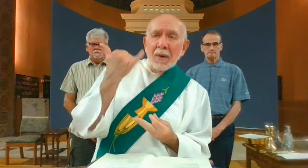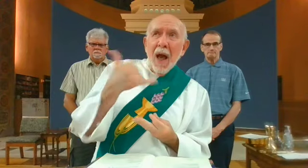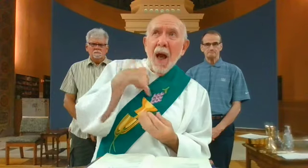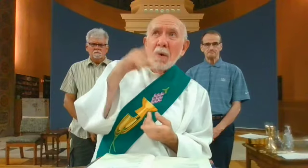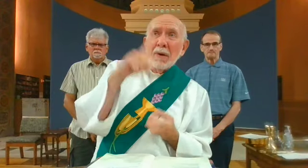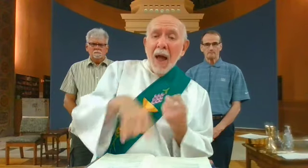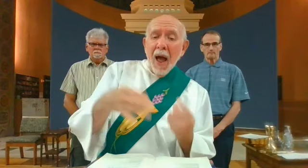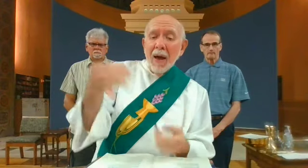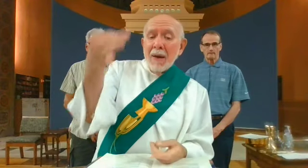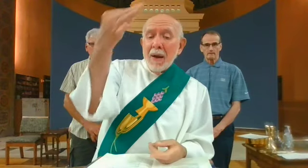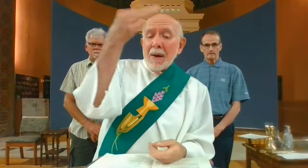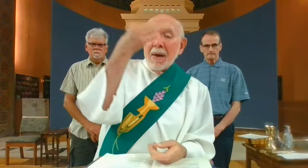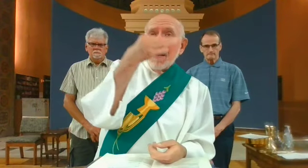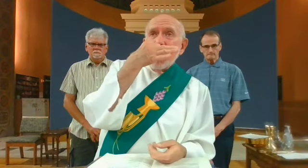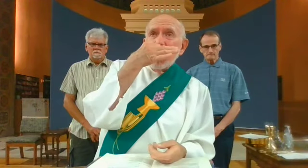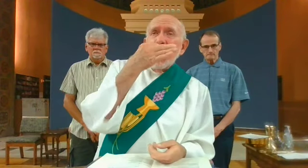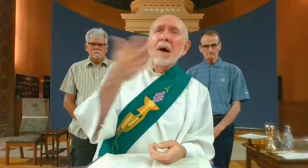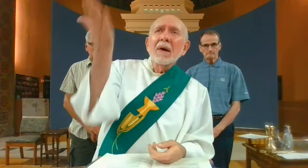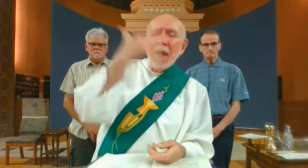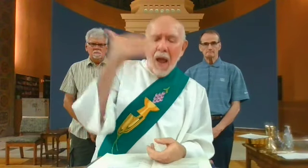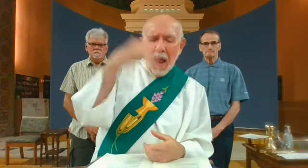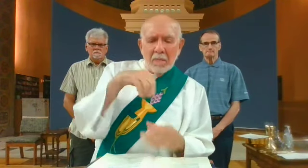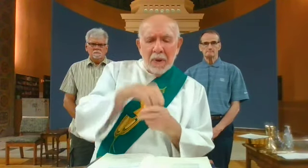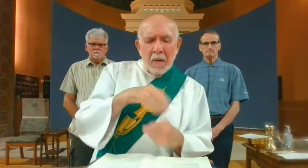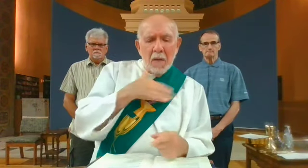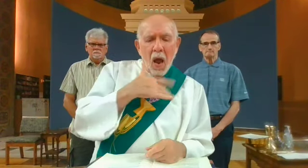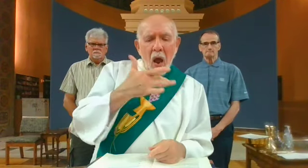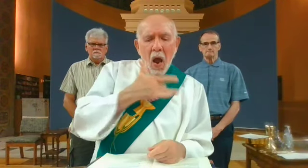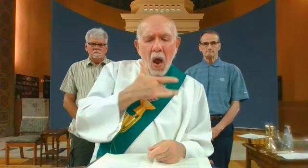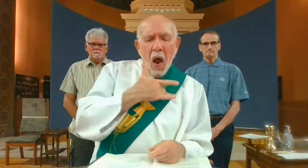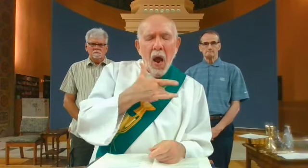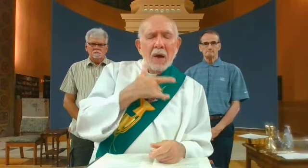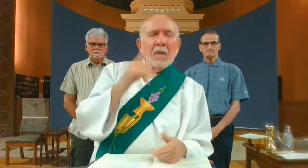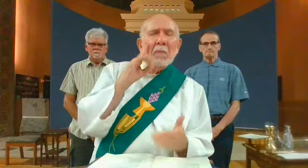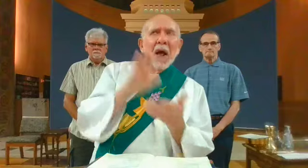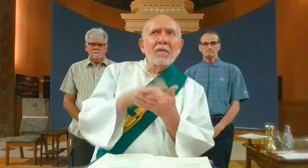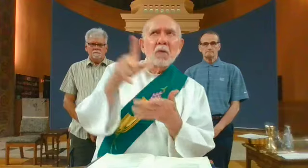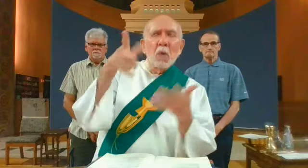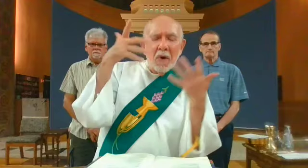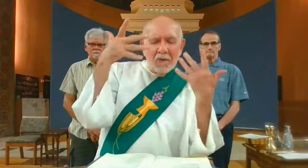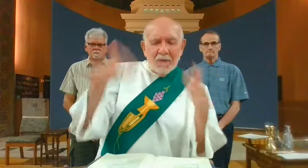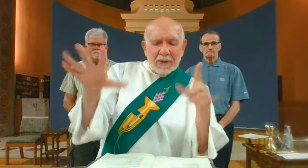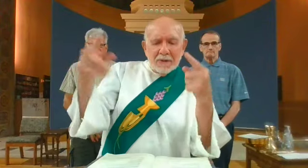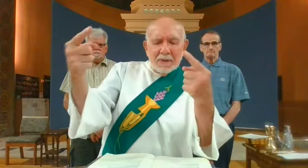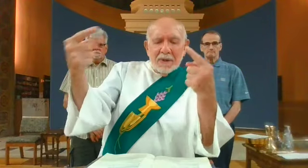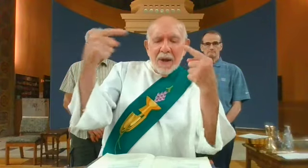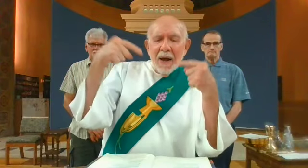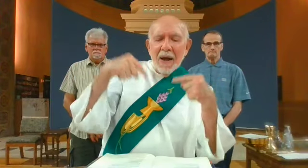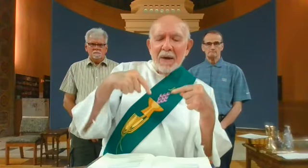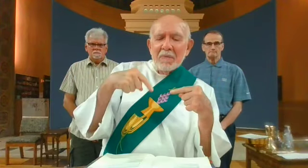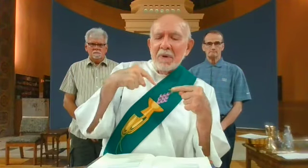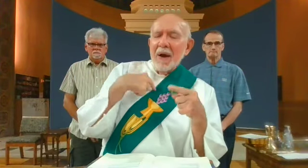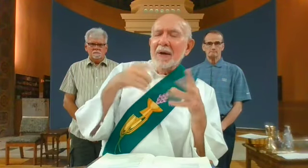Since I cannot at this time receive you sacramentally, come, at least spiritually,